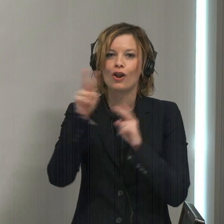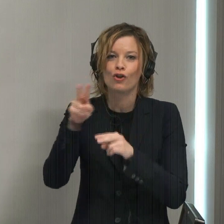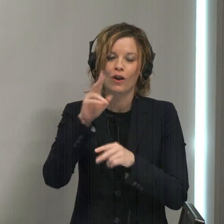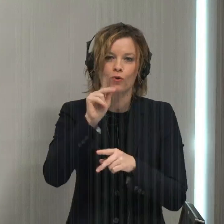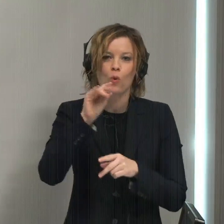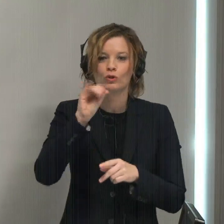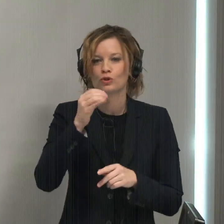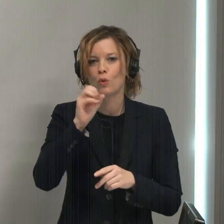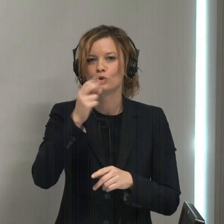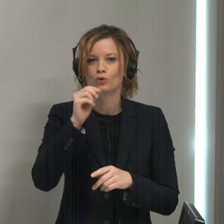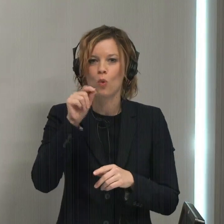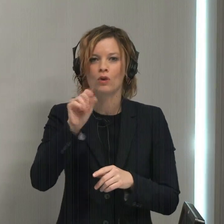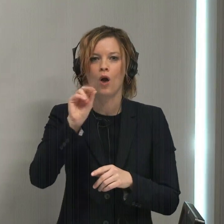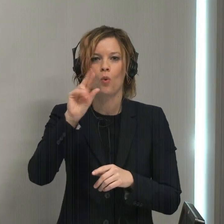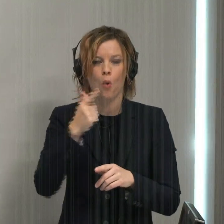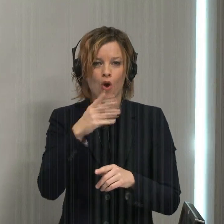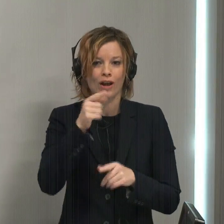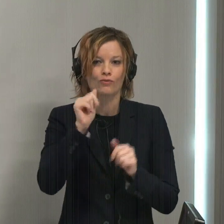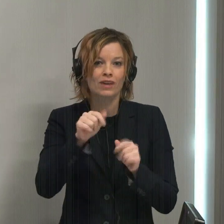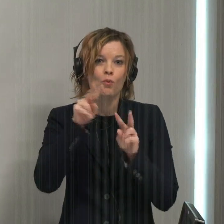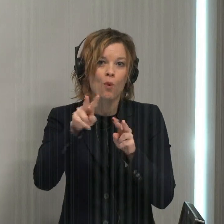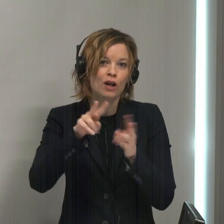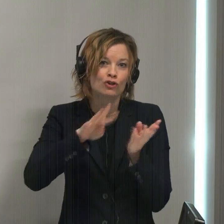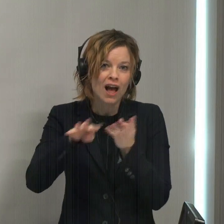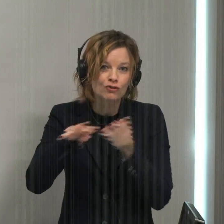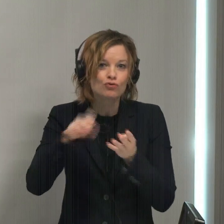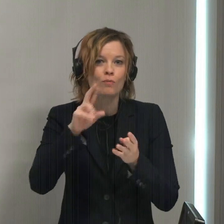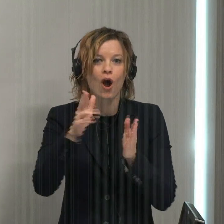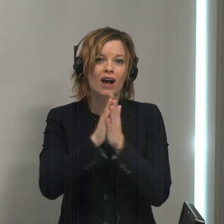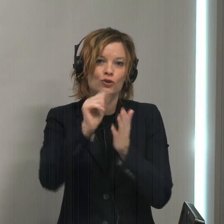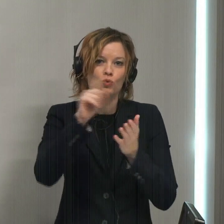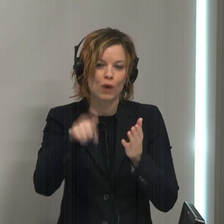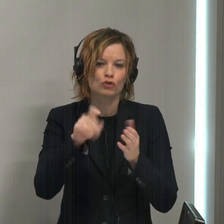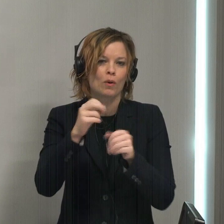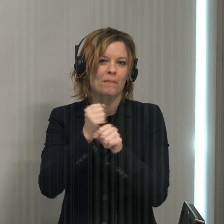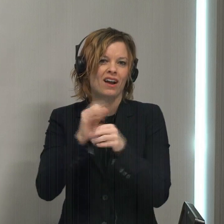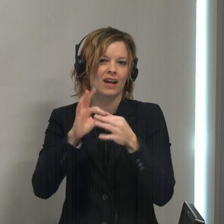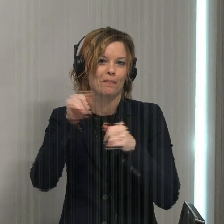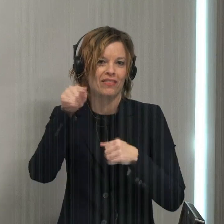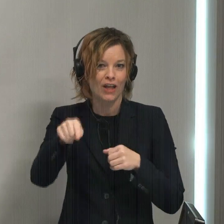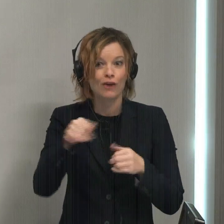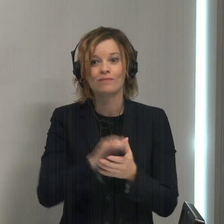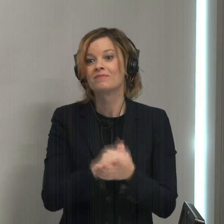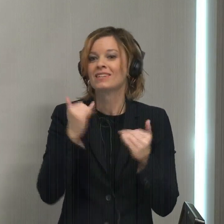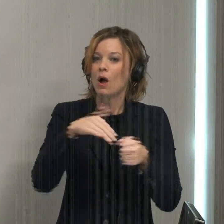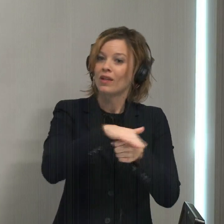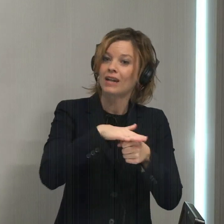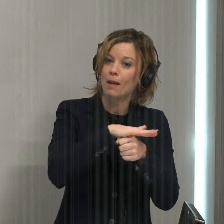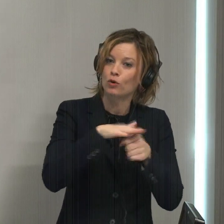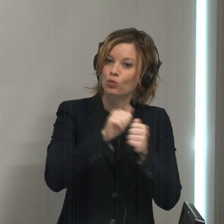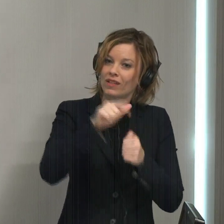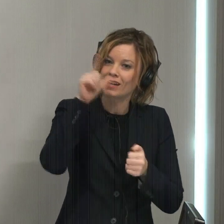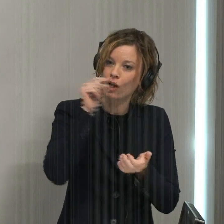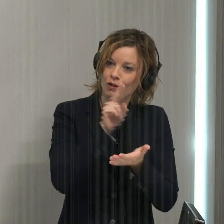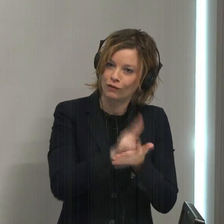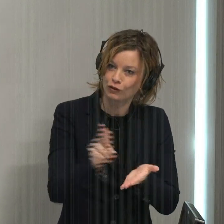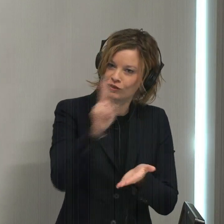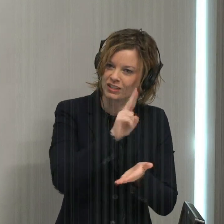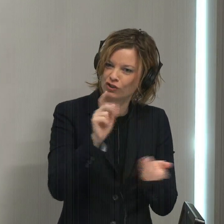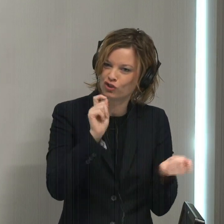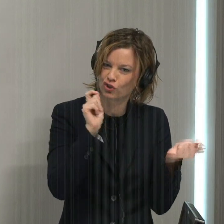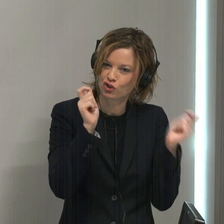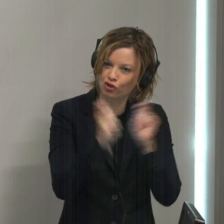the live video stream of the broadcast, ask a question, or make a comment there. The neighborhood around Gallaudet University has